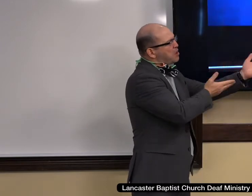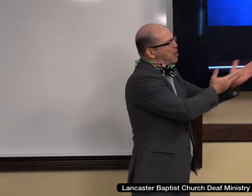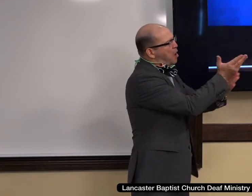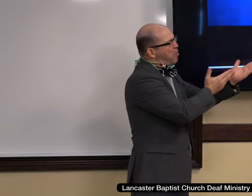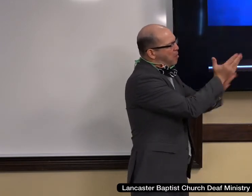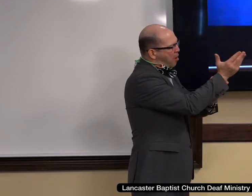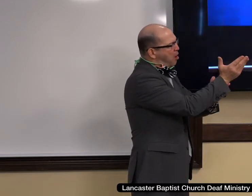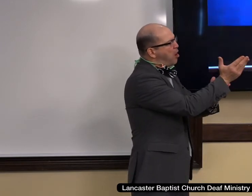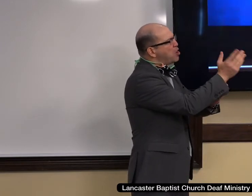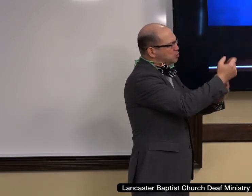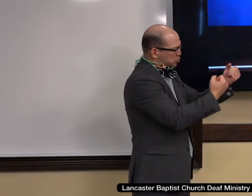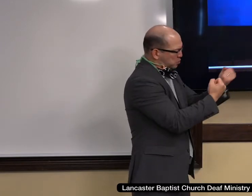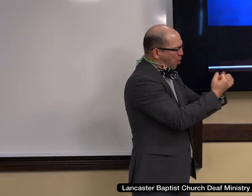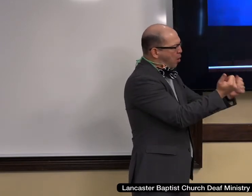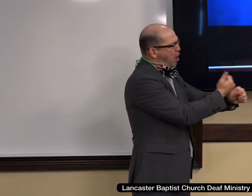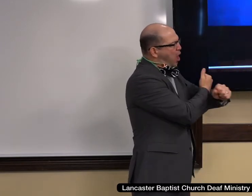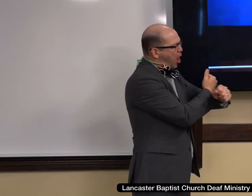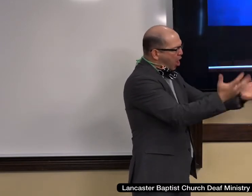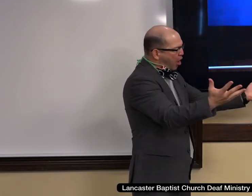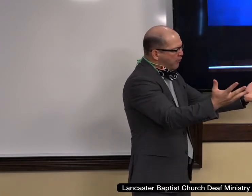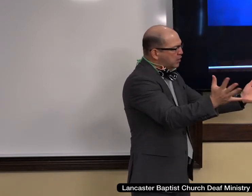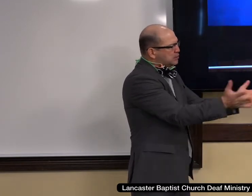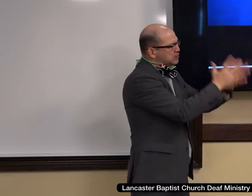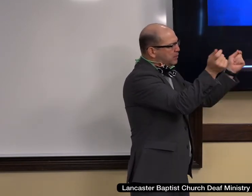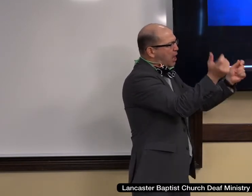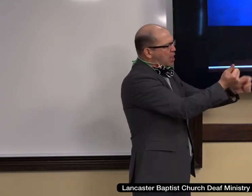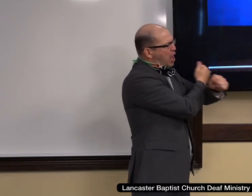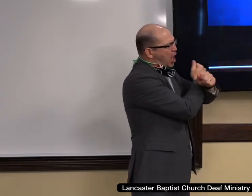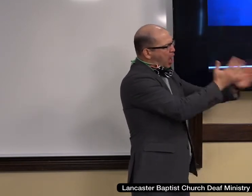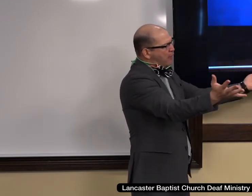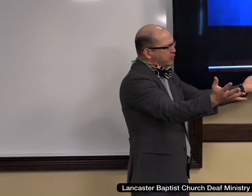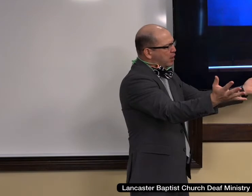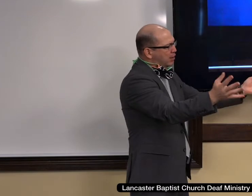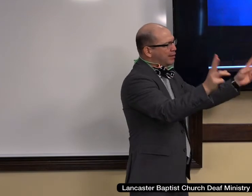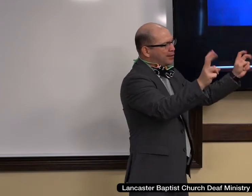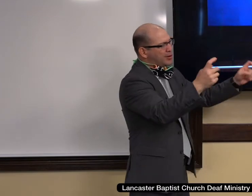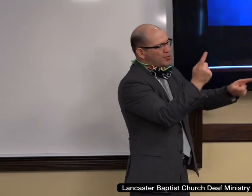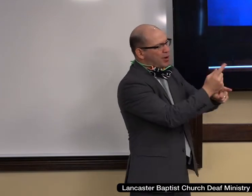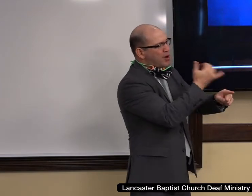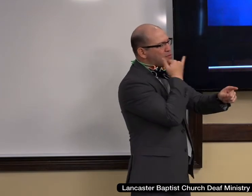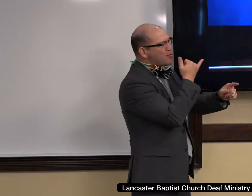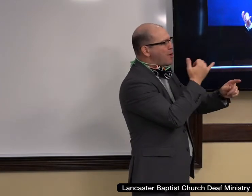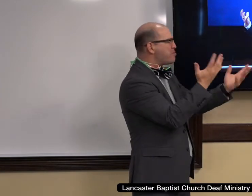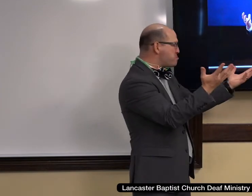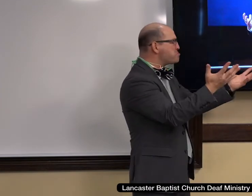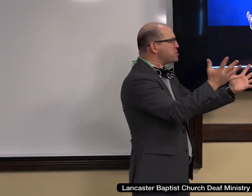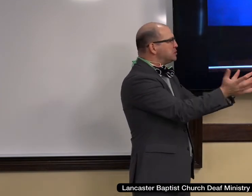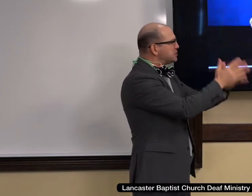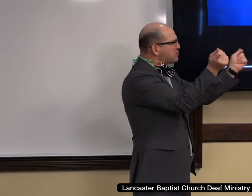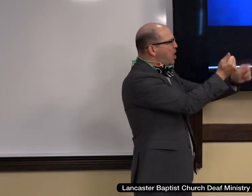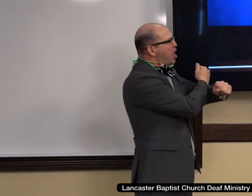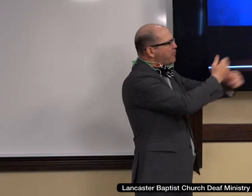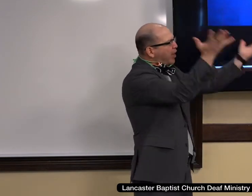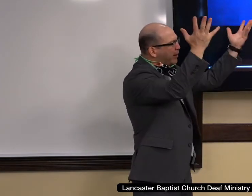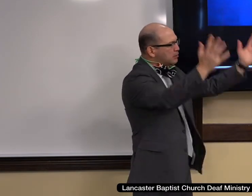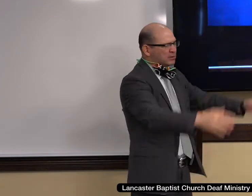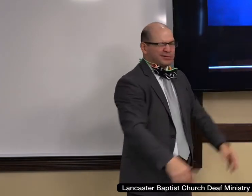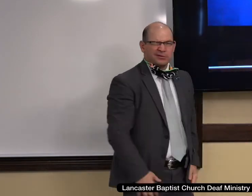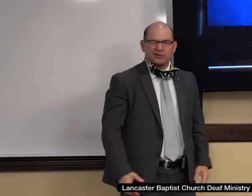rather than turn from them. And, uh, in this day where many have what is called a woke worldview, uh,